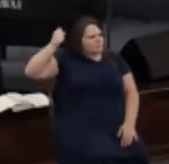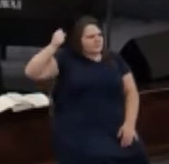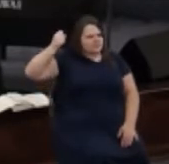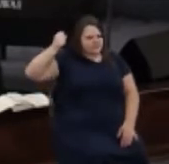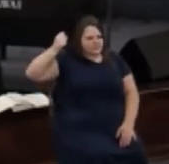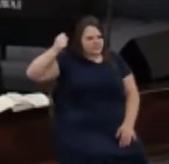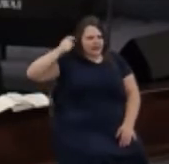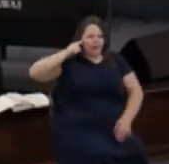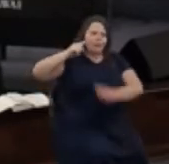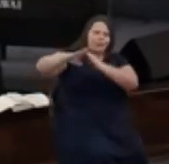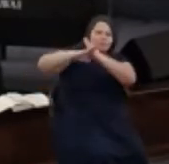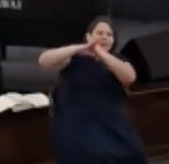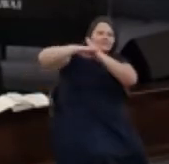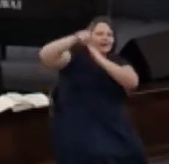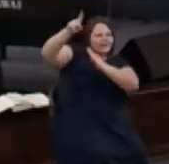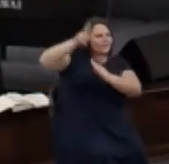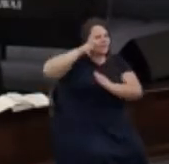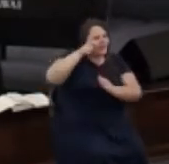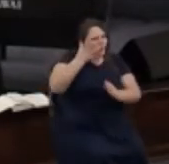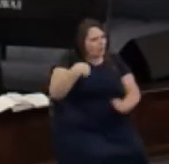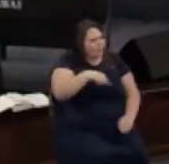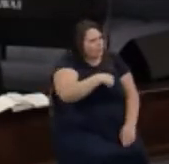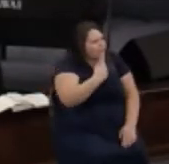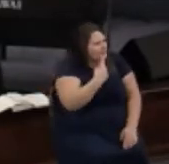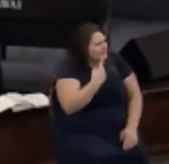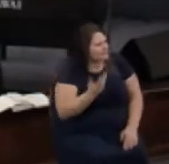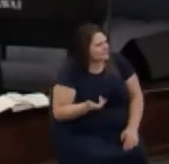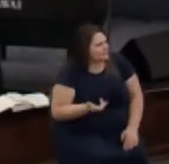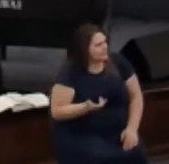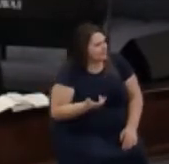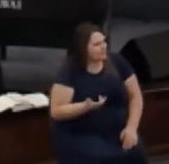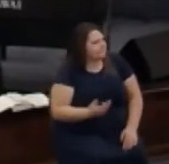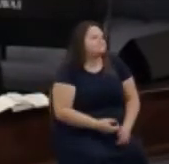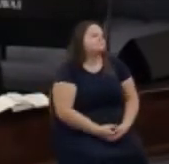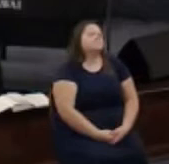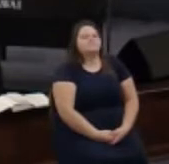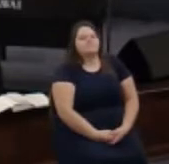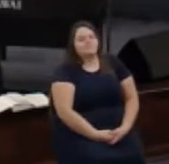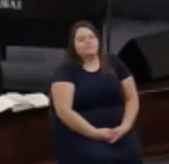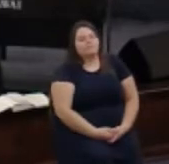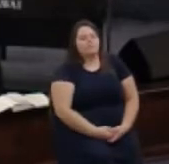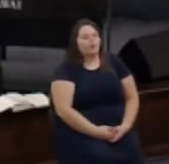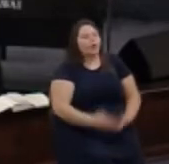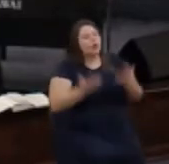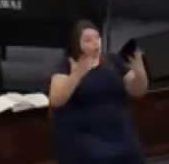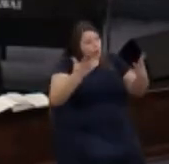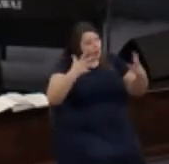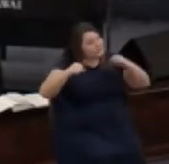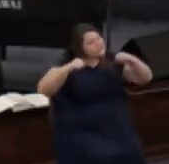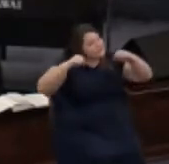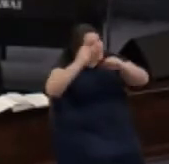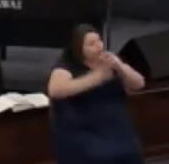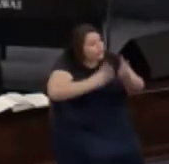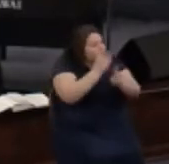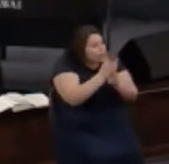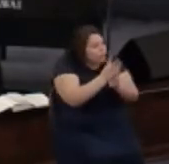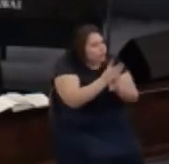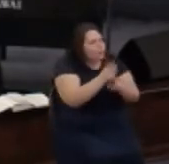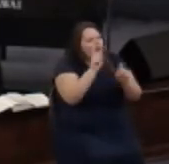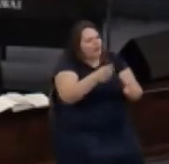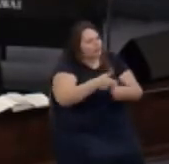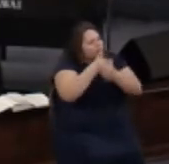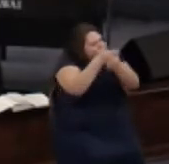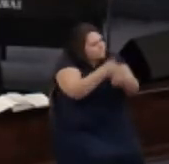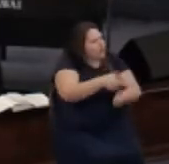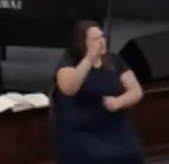God from hearing what we have to say you want to shake the world you need to ask according to his will